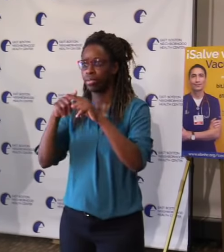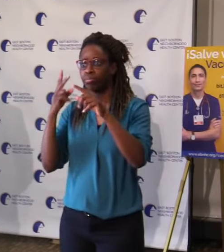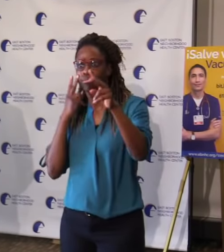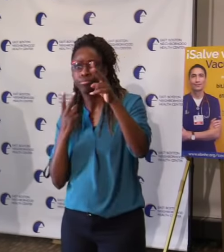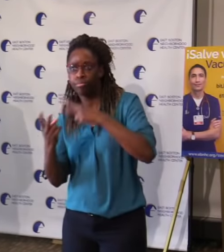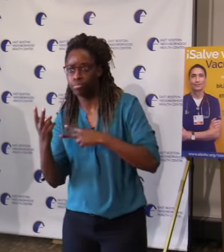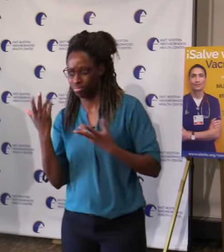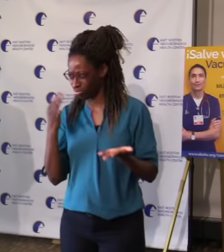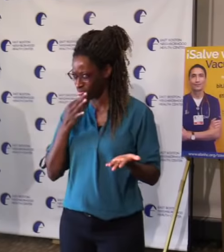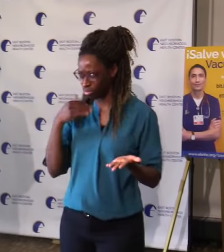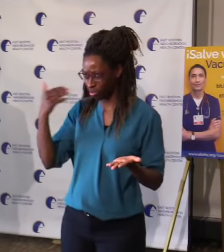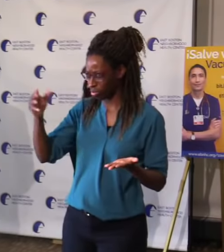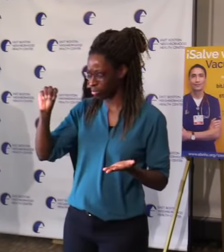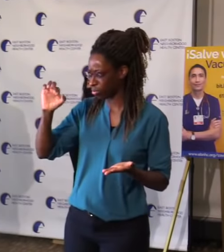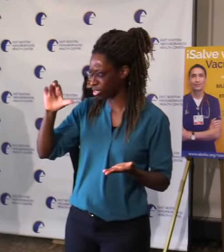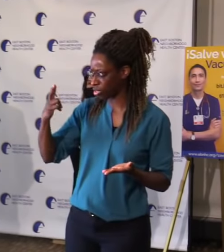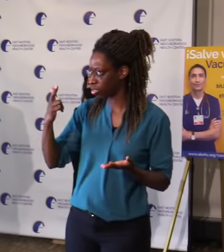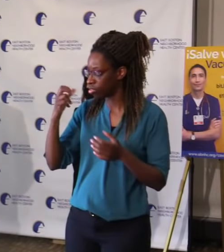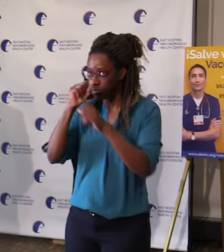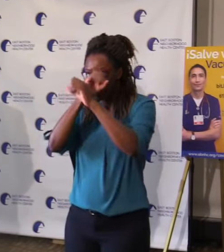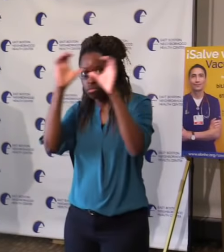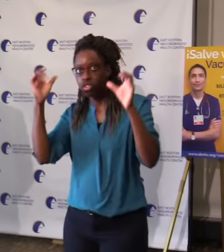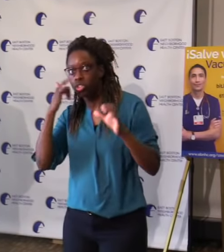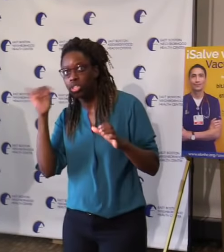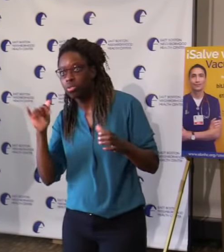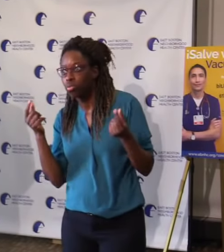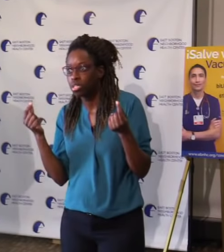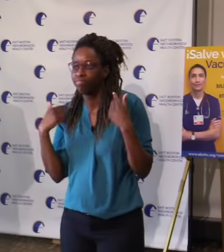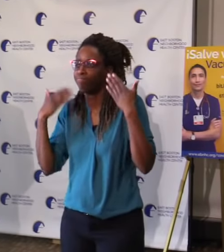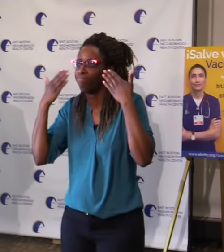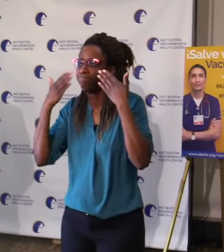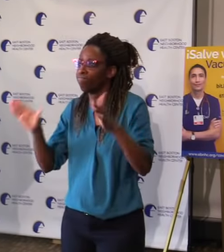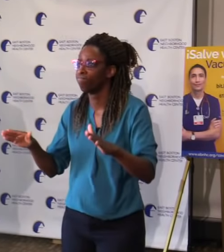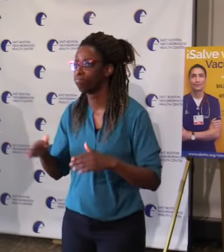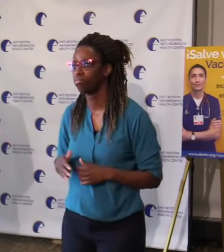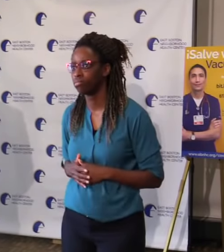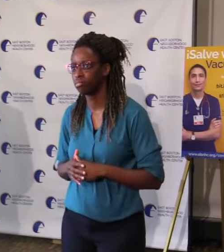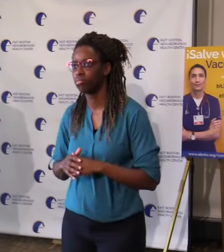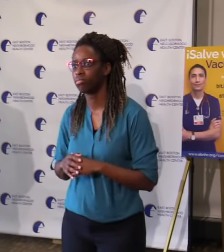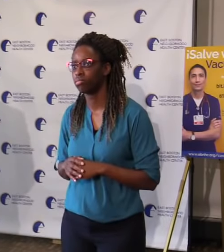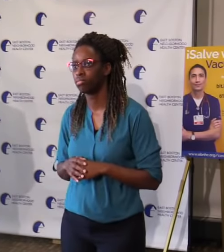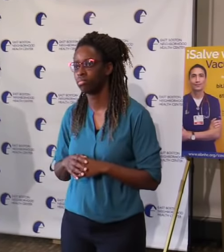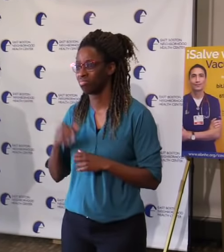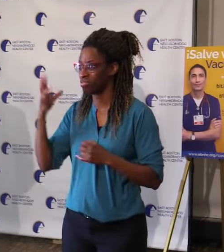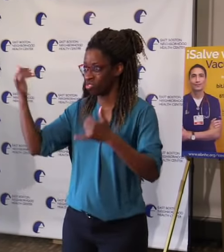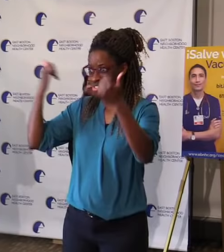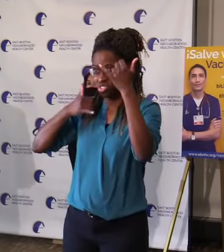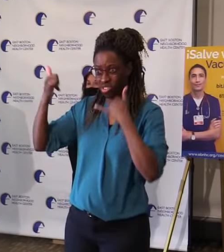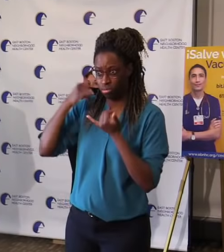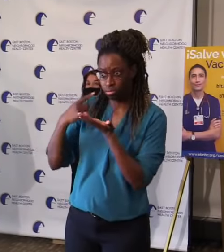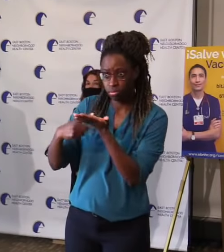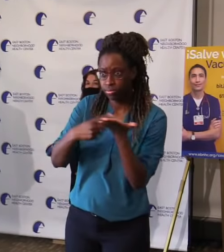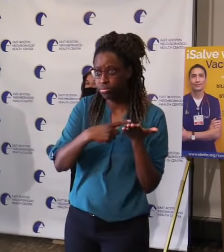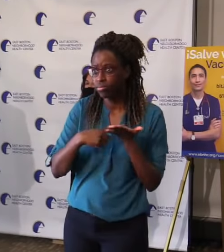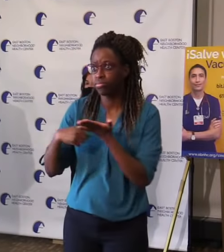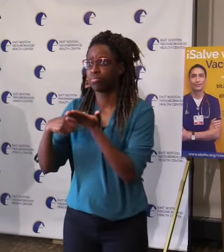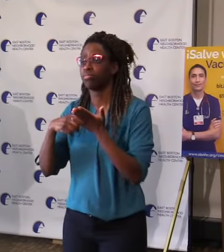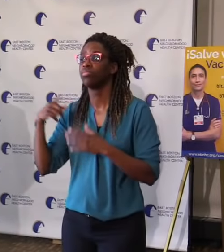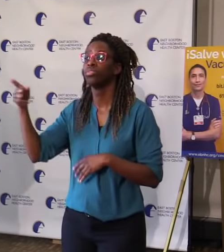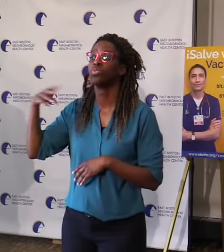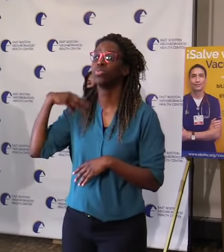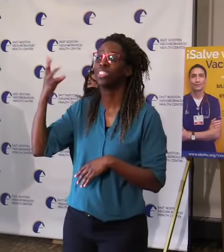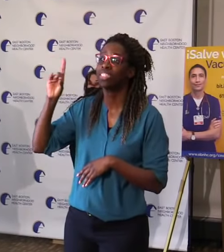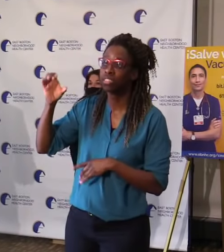One of the main questions most of the governors ask on a lot of these calls with the people in D.C. is we're building this capacity.